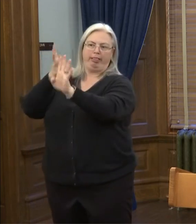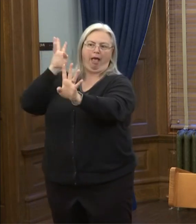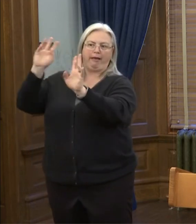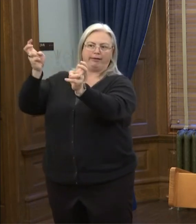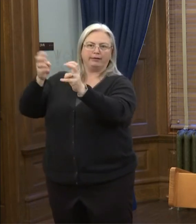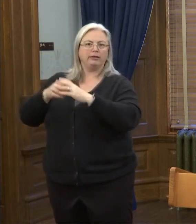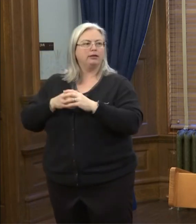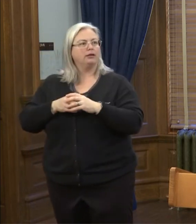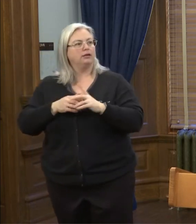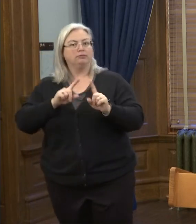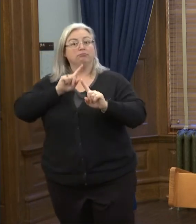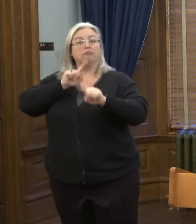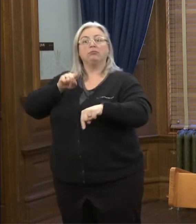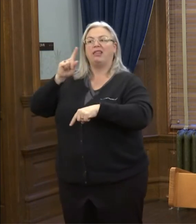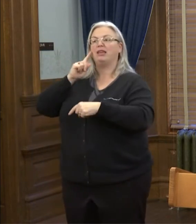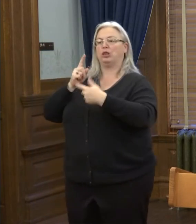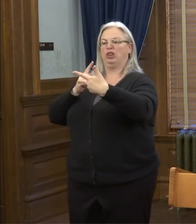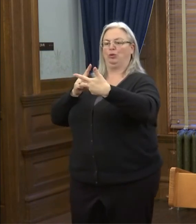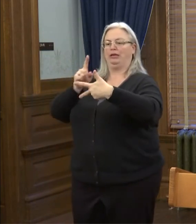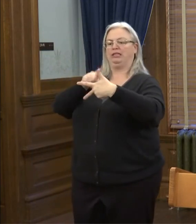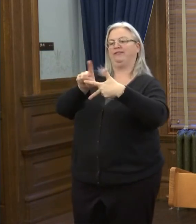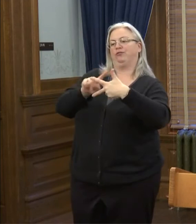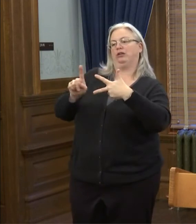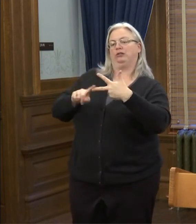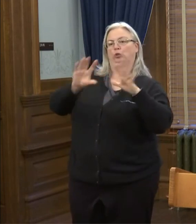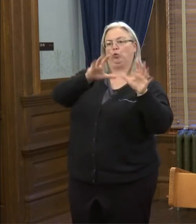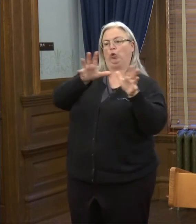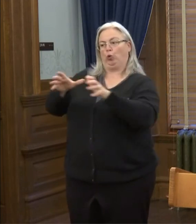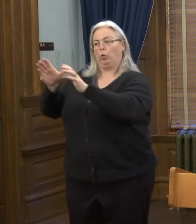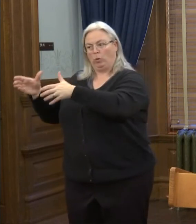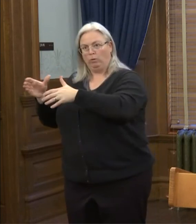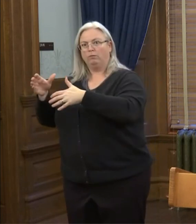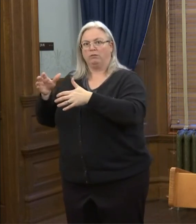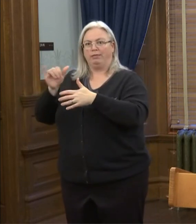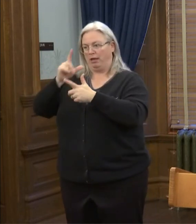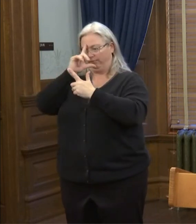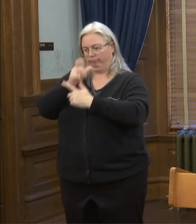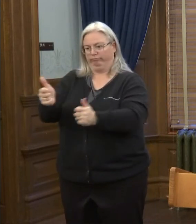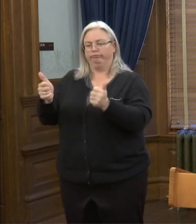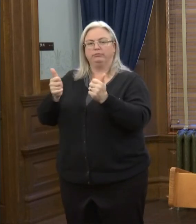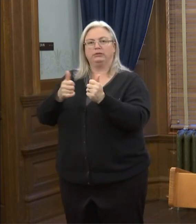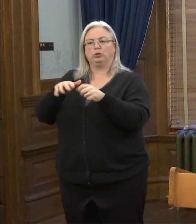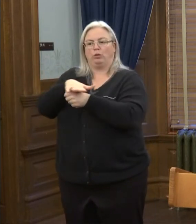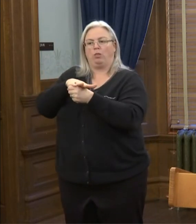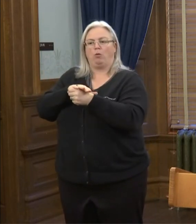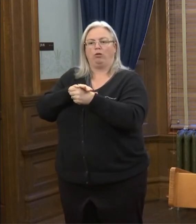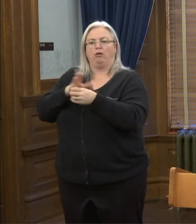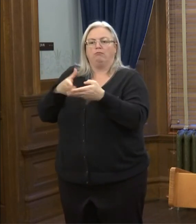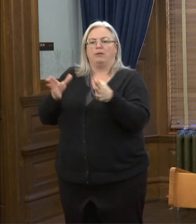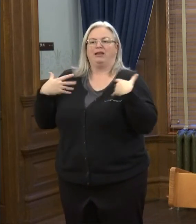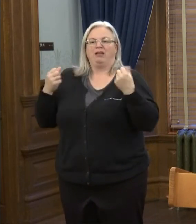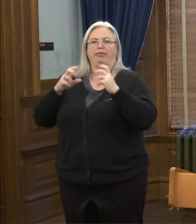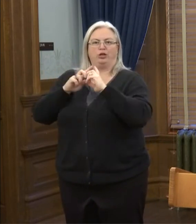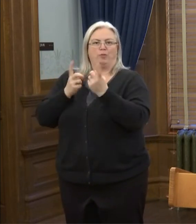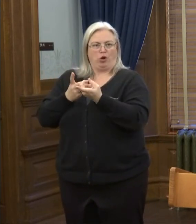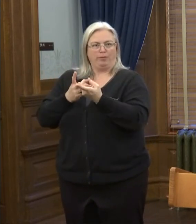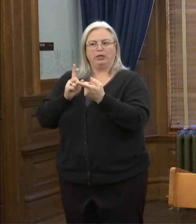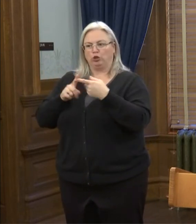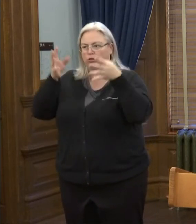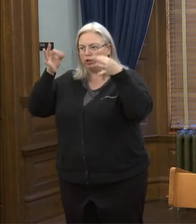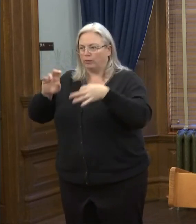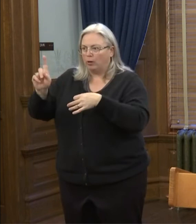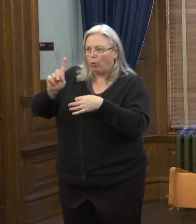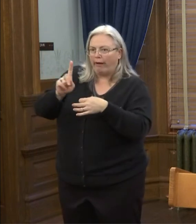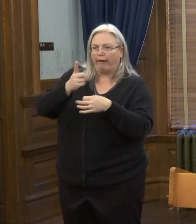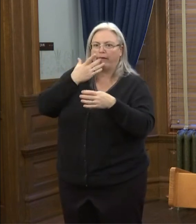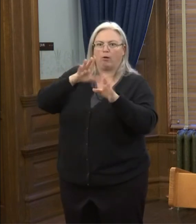I think we, we've got, I think the three different groupings, uh, and that will be up to the local public health departments to determine where they